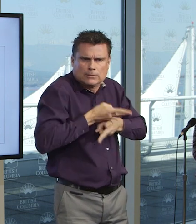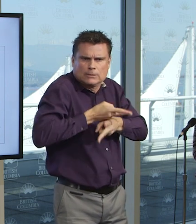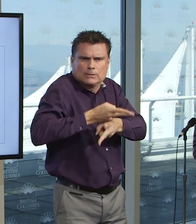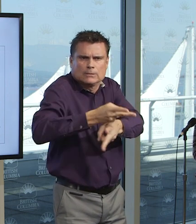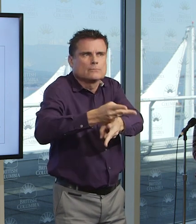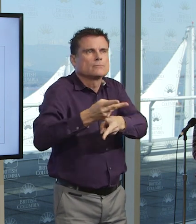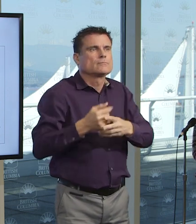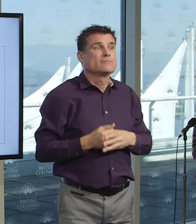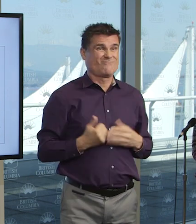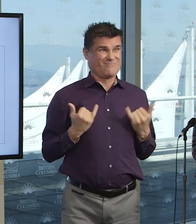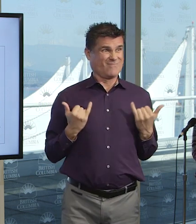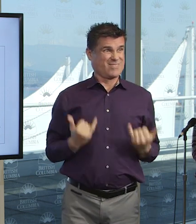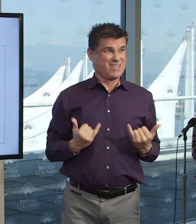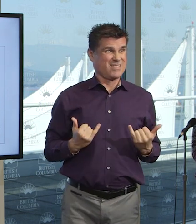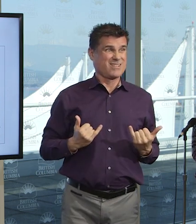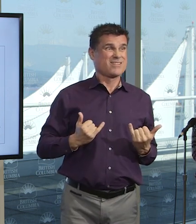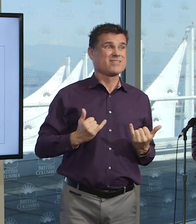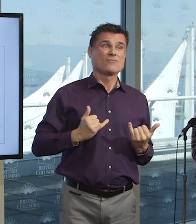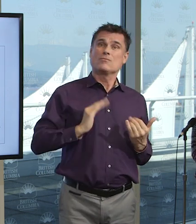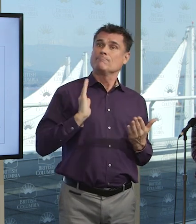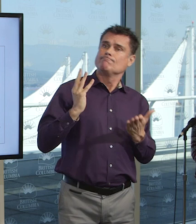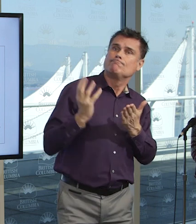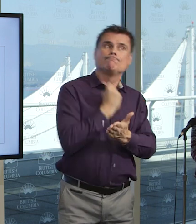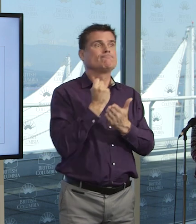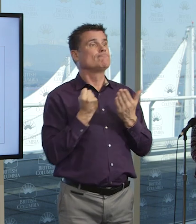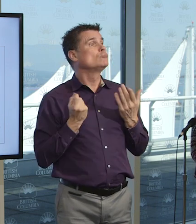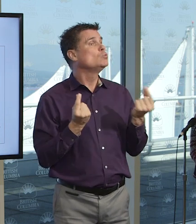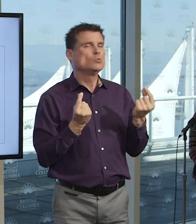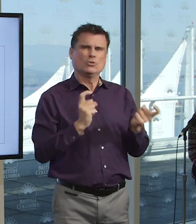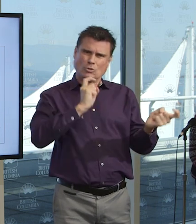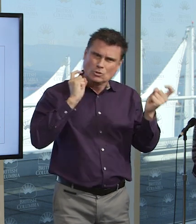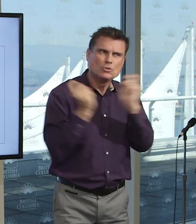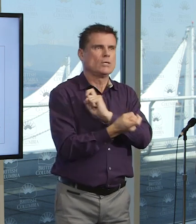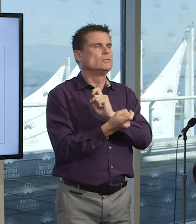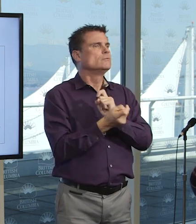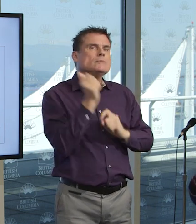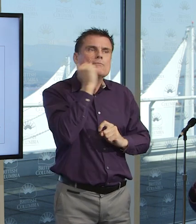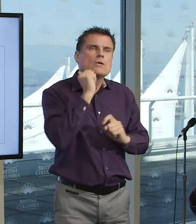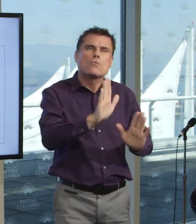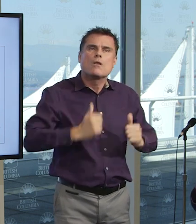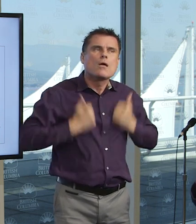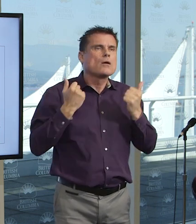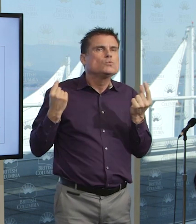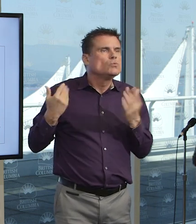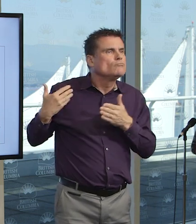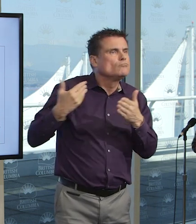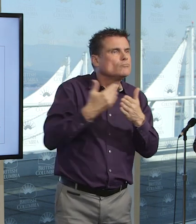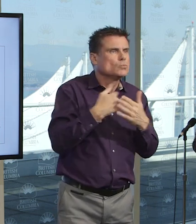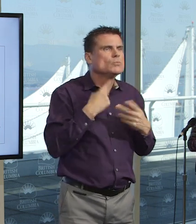course of this epidemic. And we can do it. We have seen that it is effective in other countries. If we all do our part,